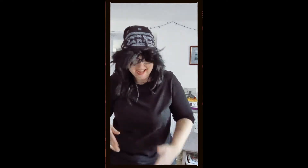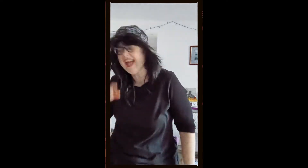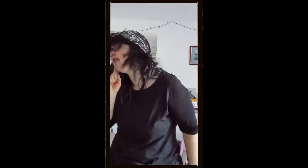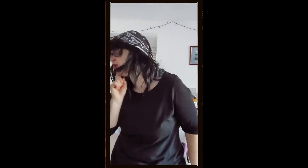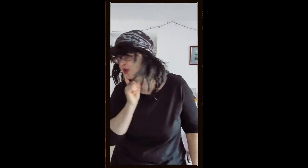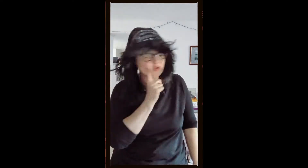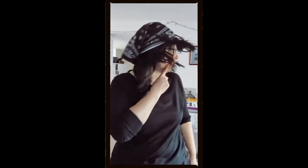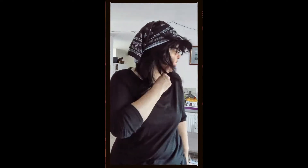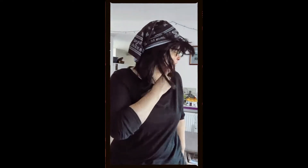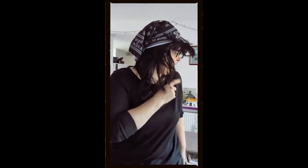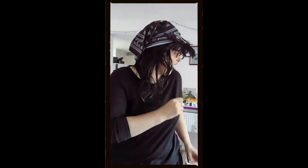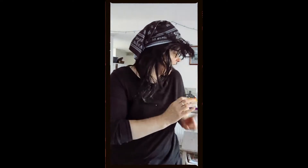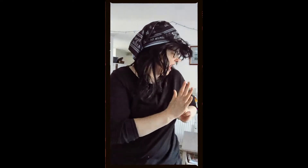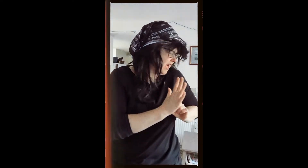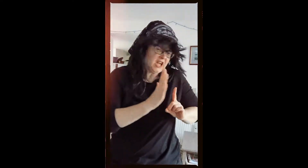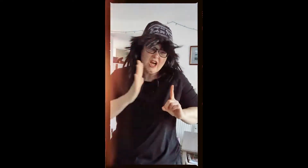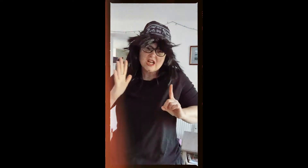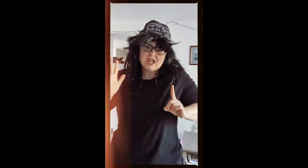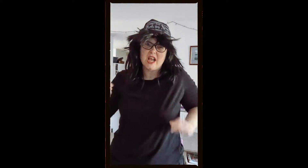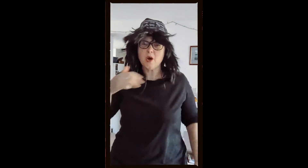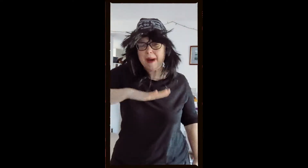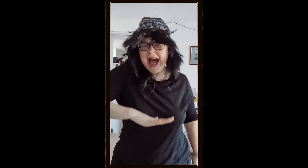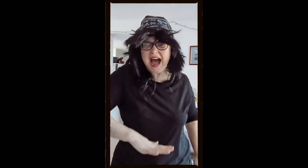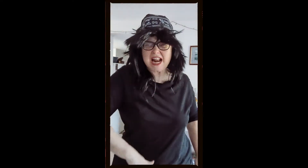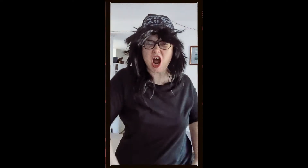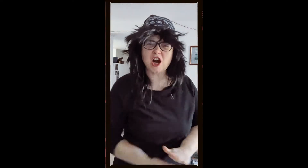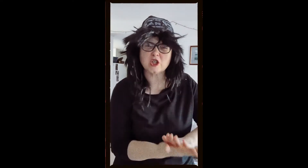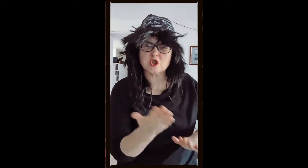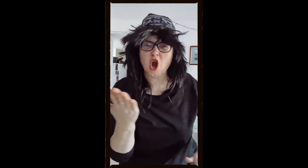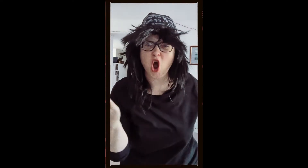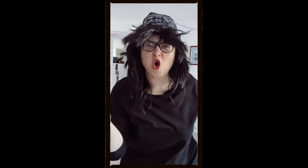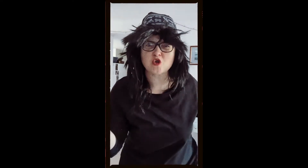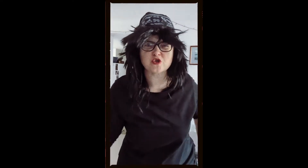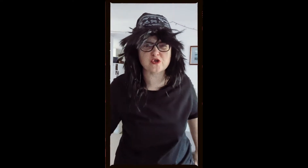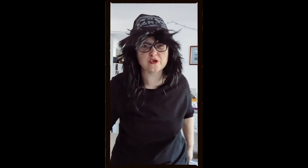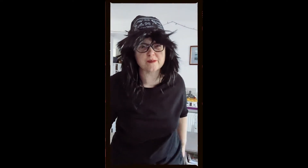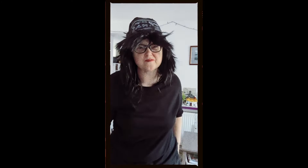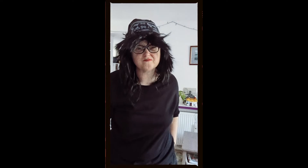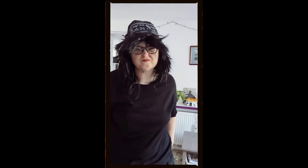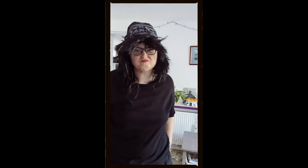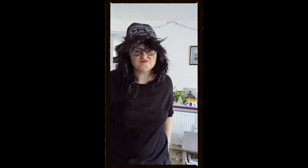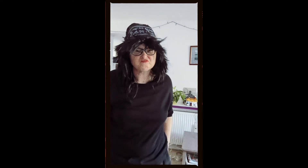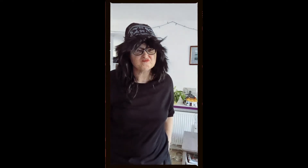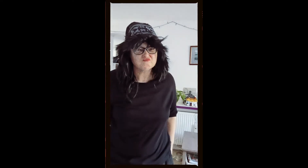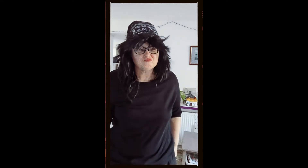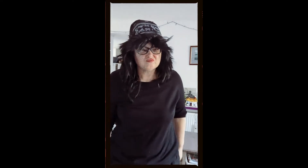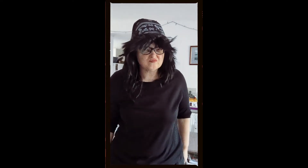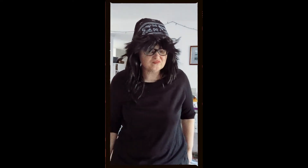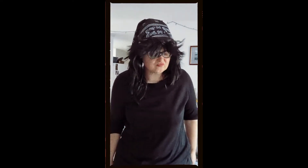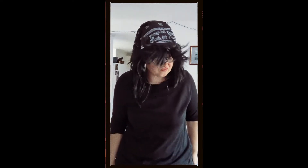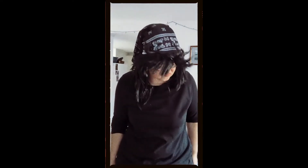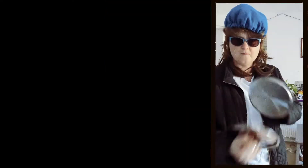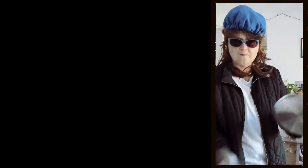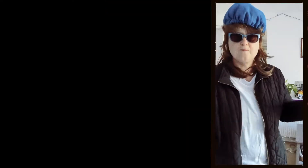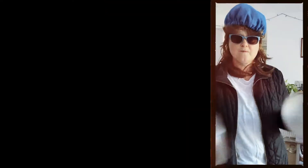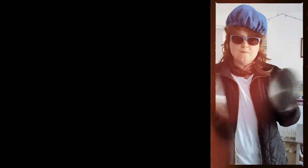have to turn my head until my darkness goes I see a door and